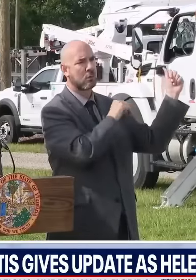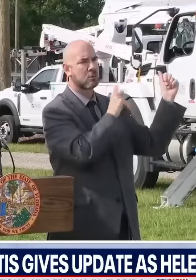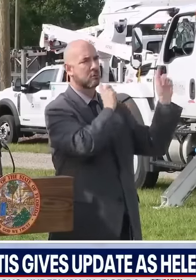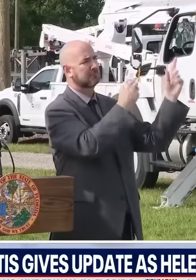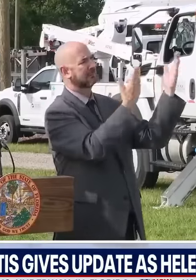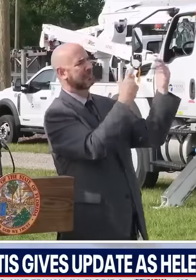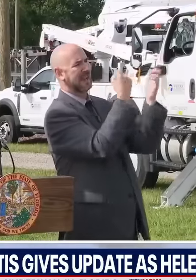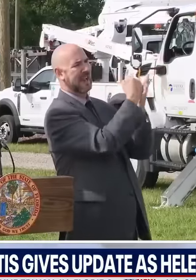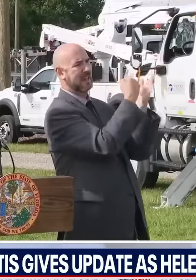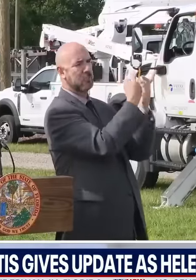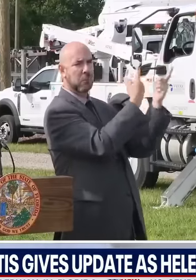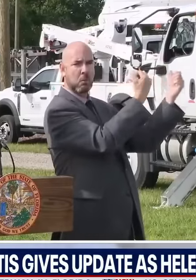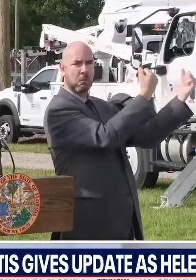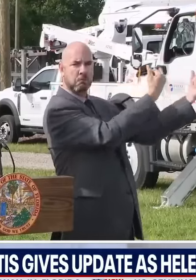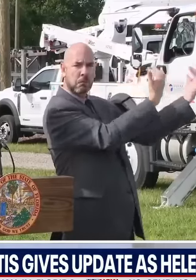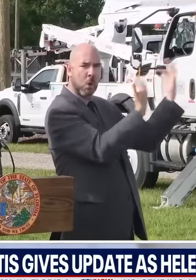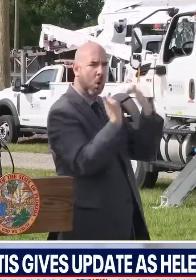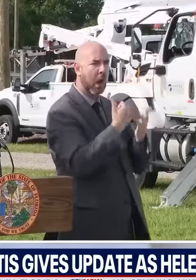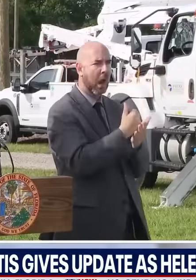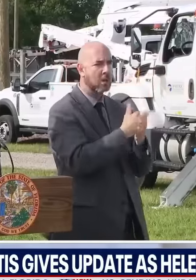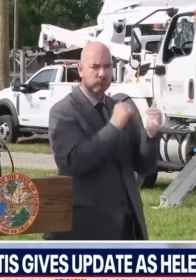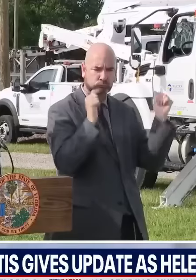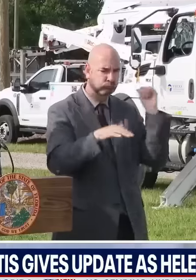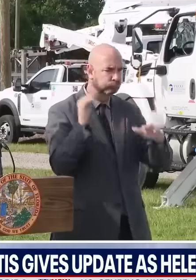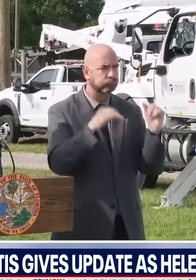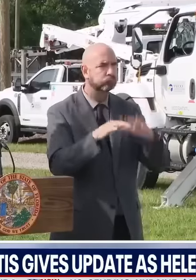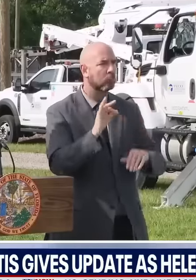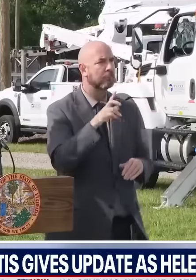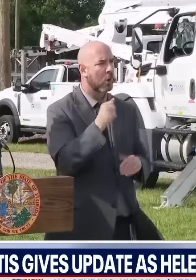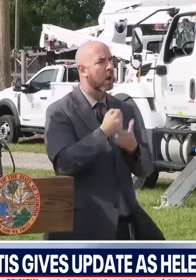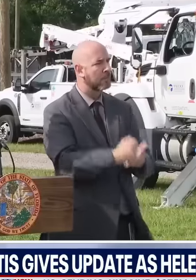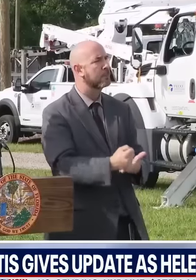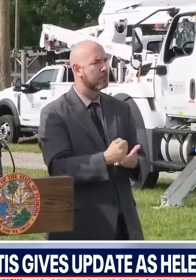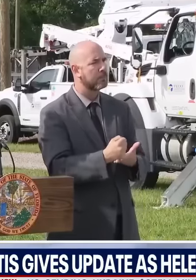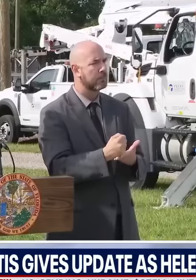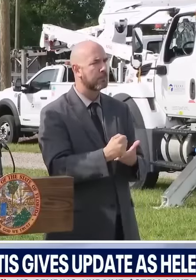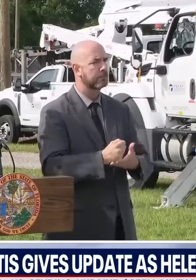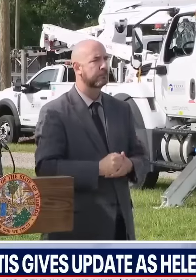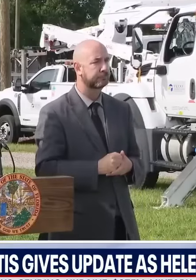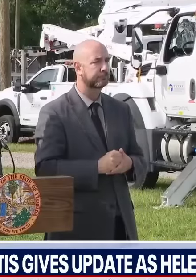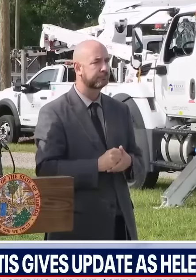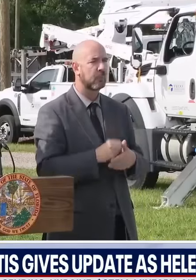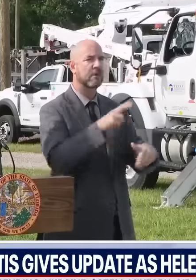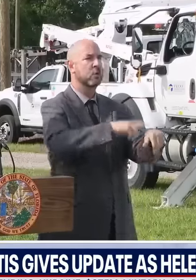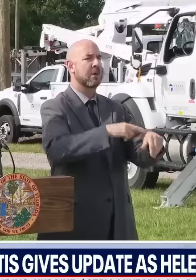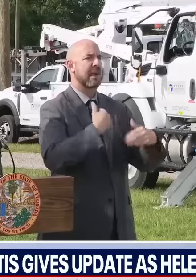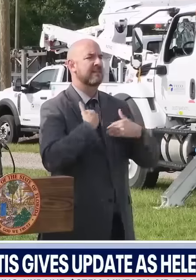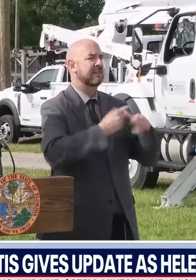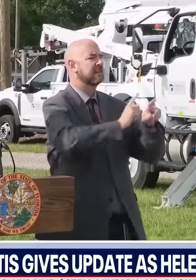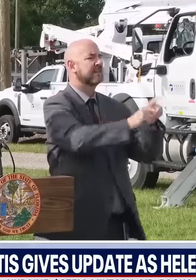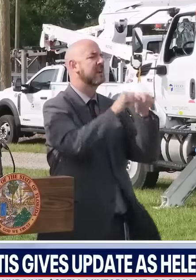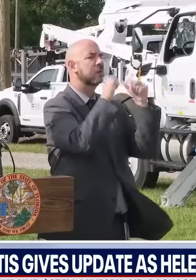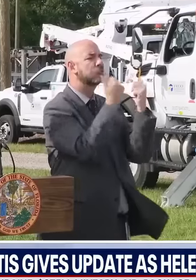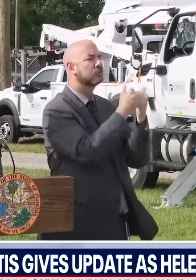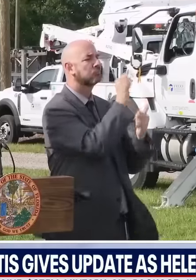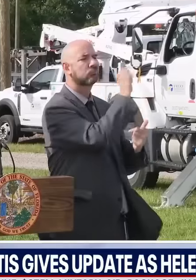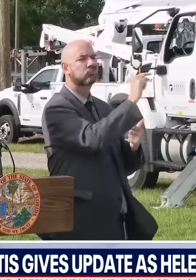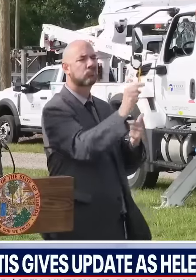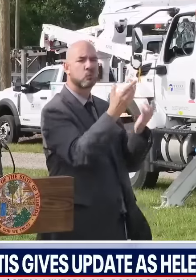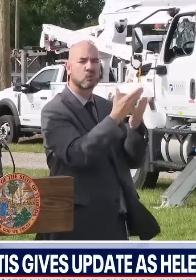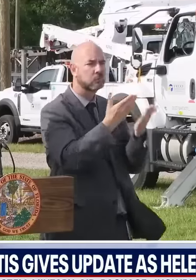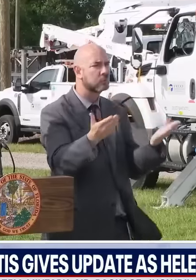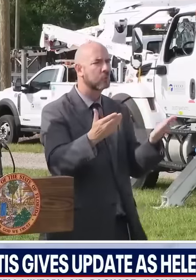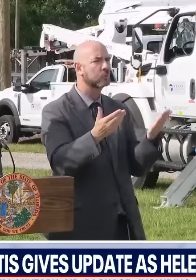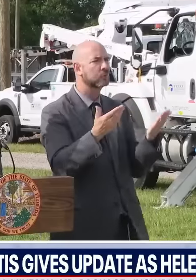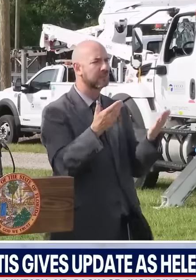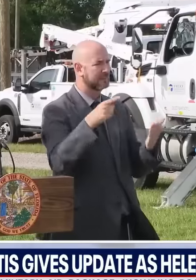as soon as the storm ends. Of course, we've got the full phalanx of agencies and assets that are standing by for search and rescue. Should that